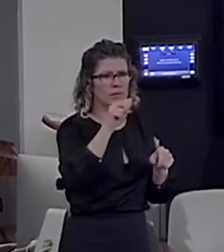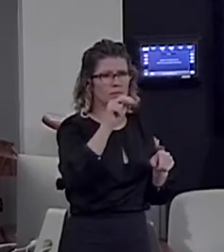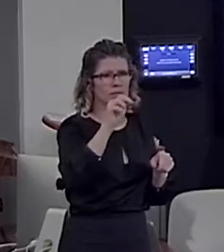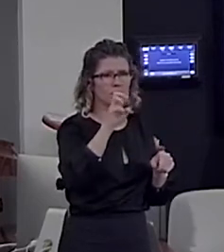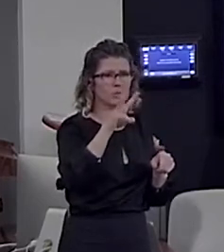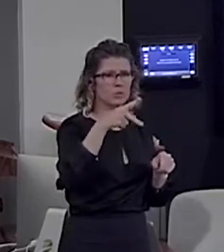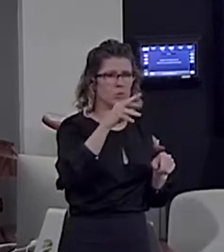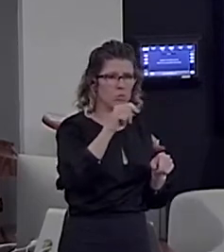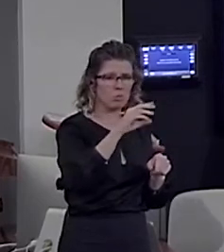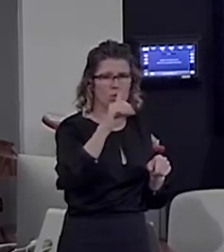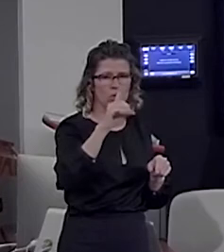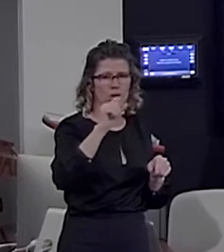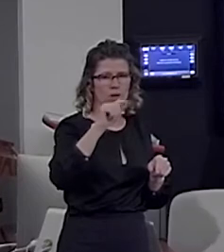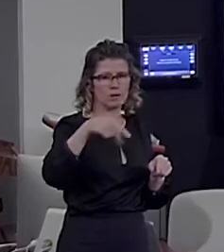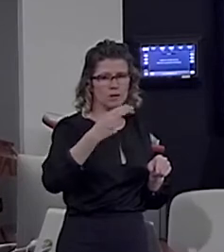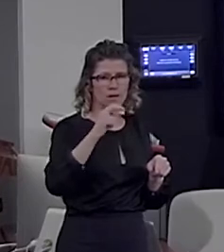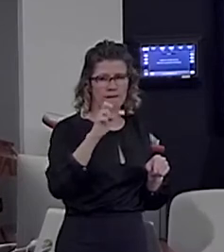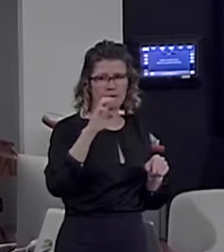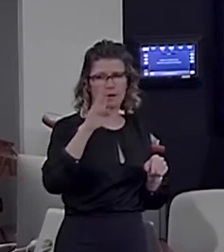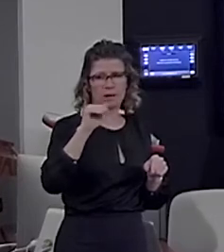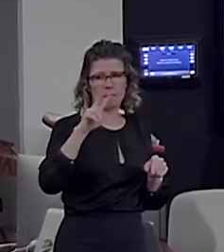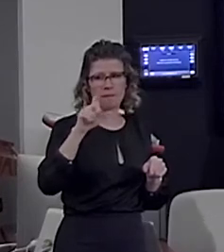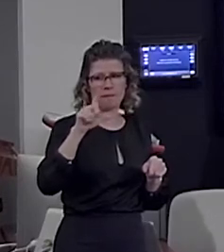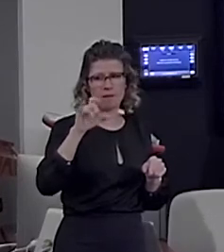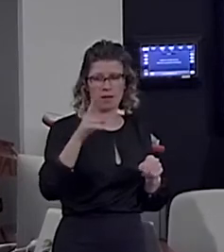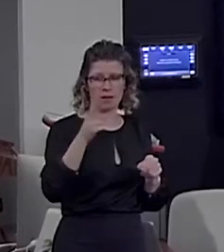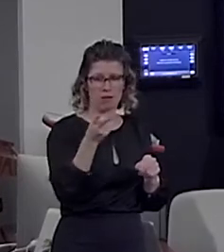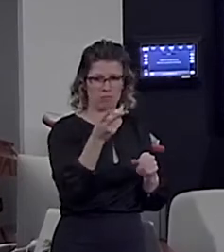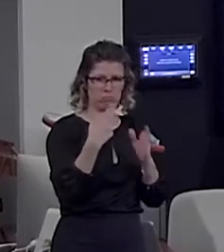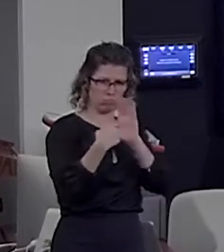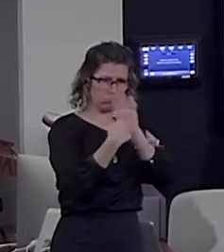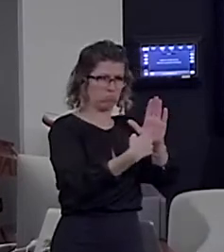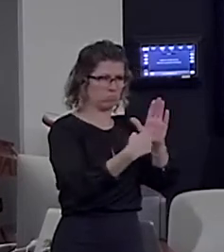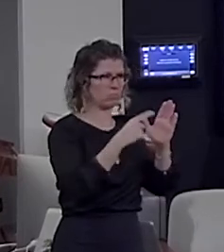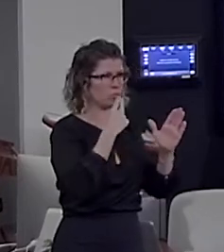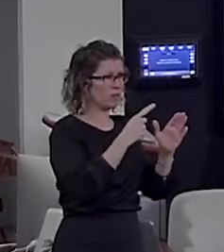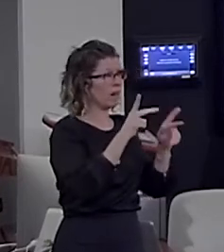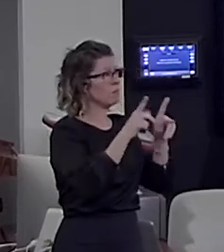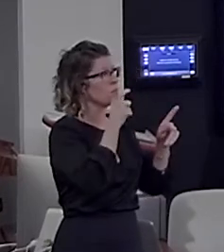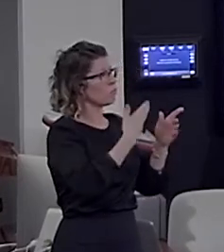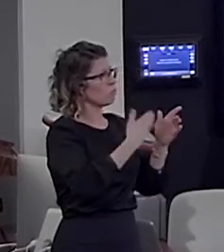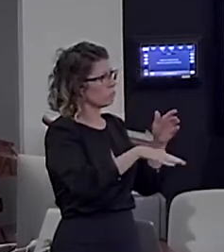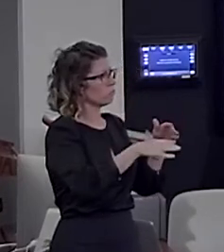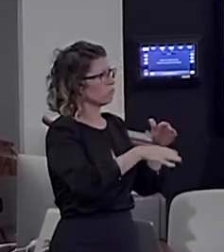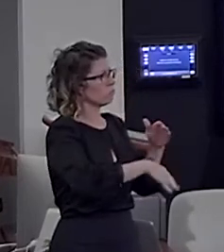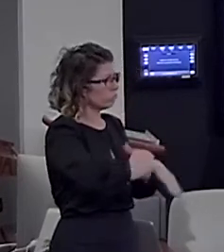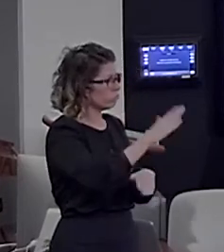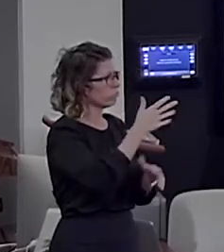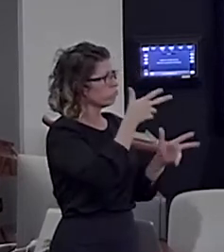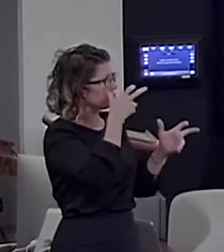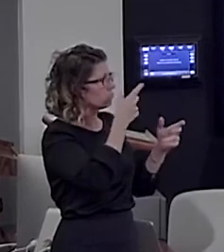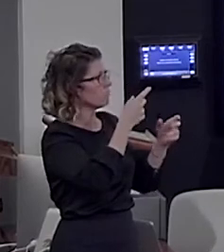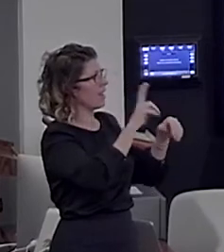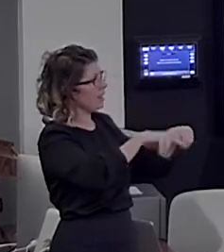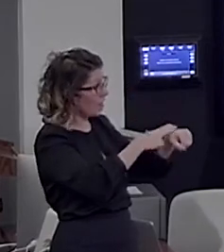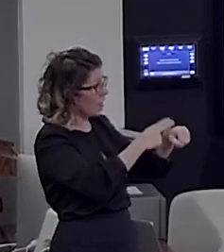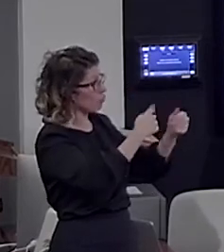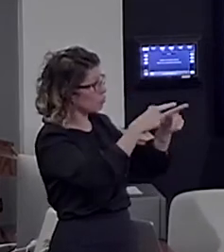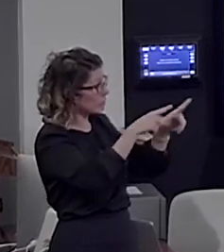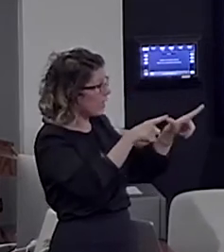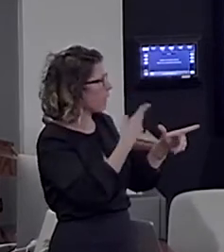clearly that people who master sign language, present natural sign language, you can activate exactly the same areas,